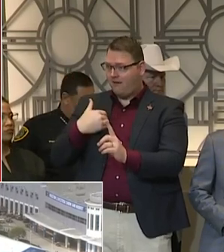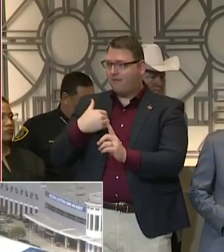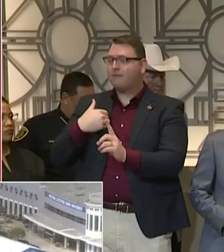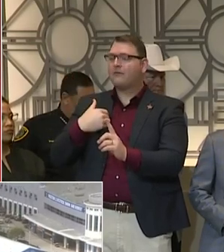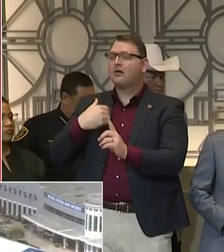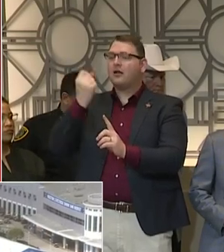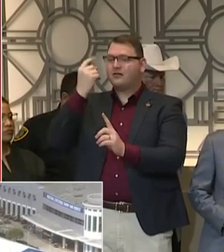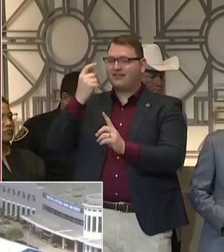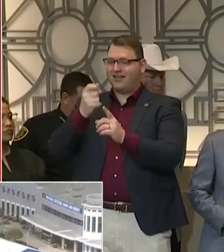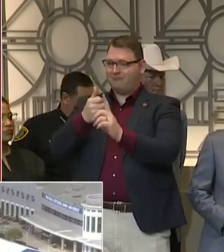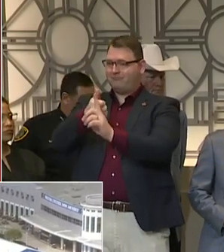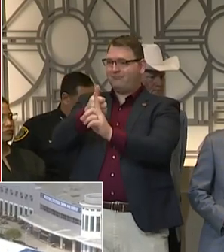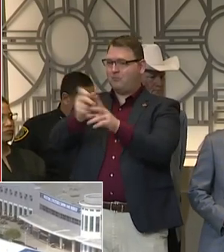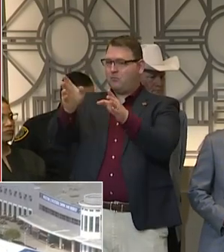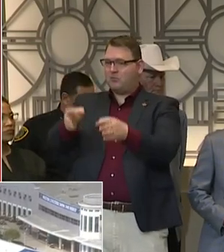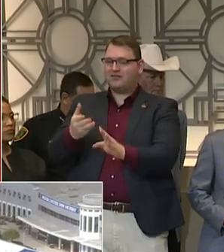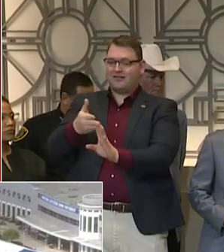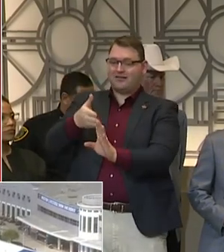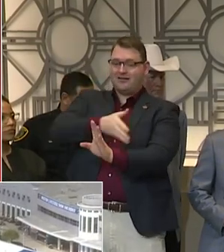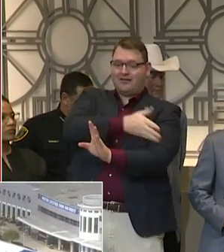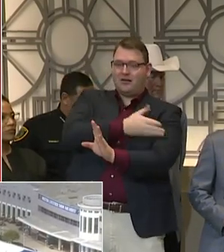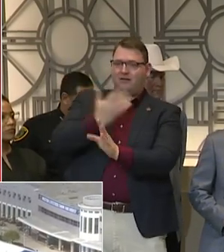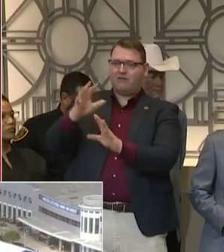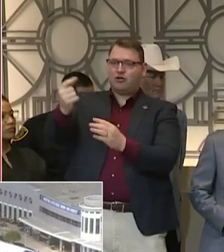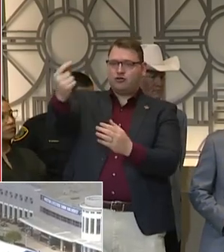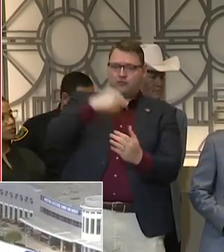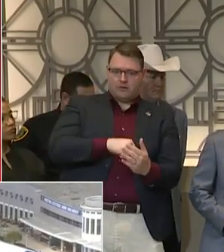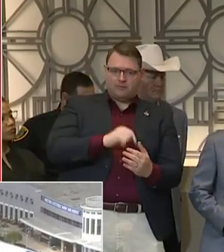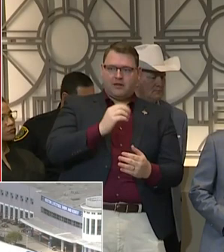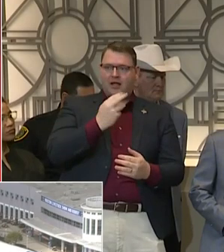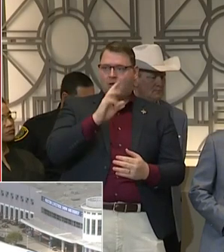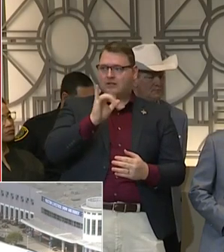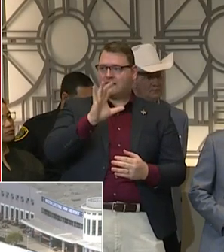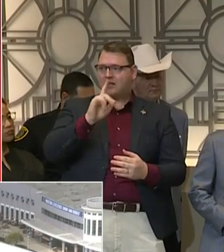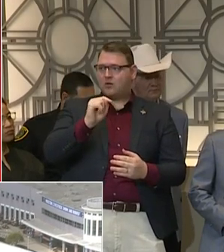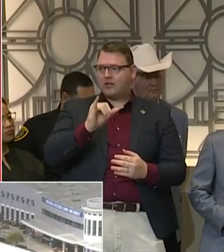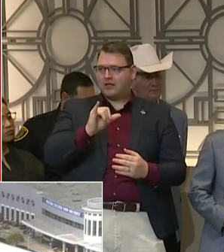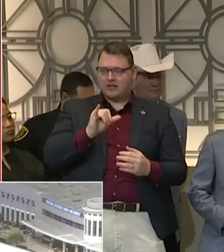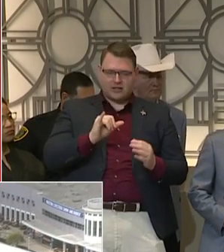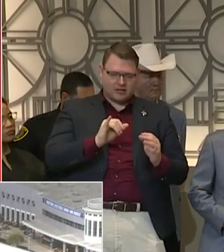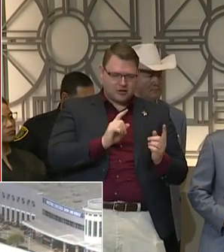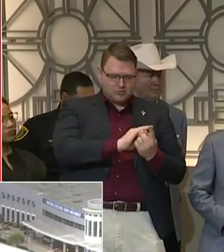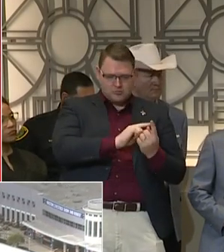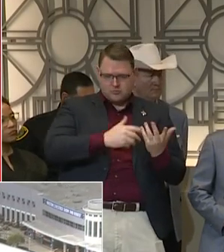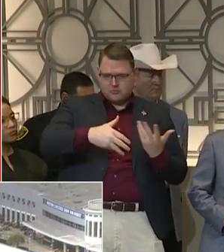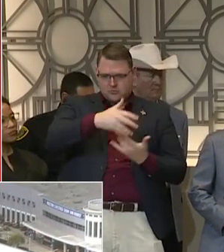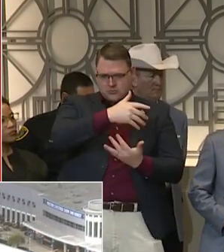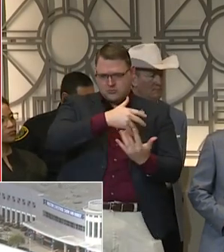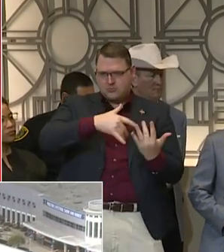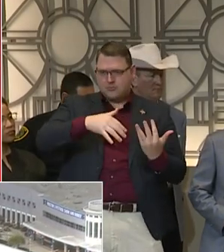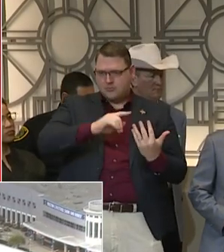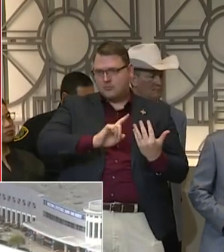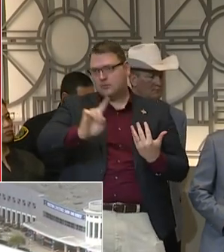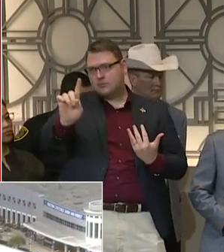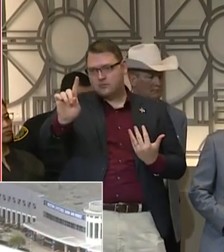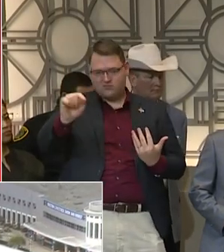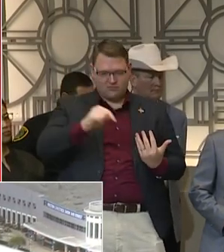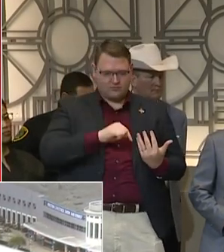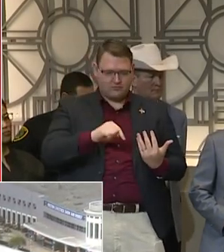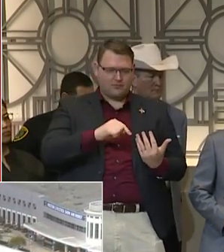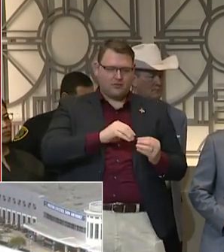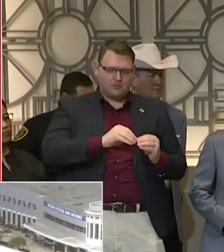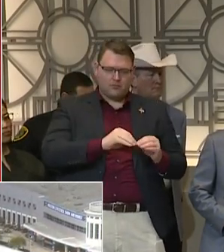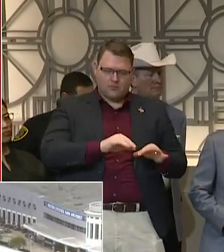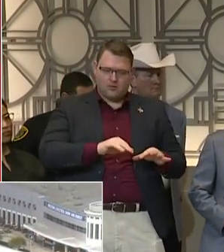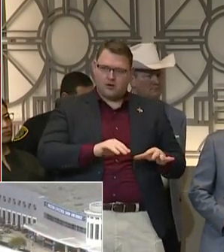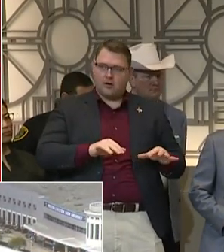County. We know that it is only possible and very likely that there are other cases like that going on in Harris County. And so I